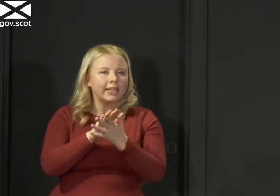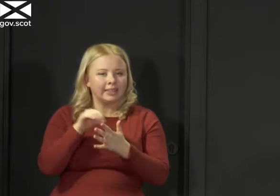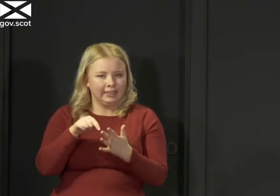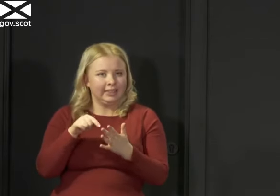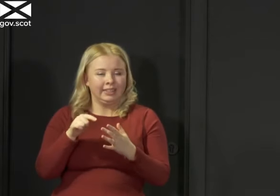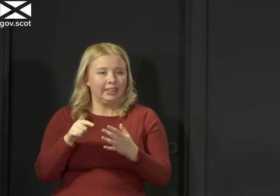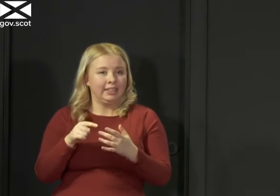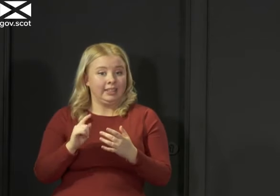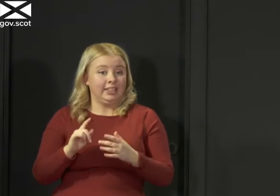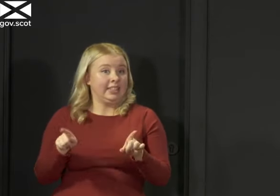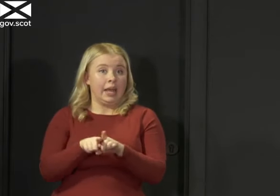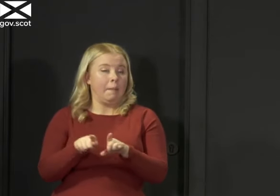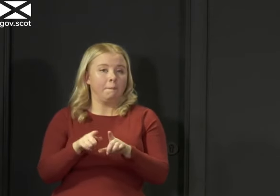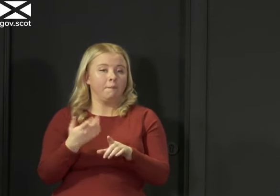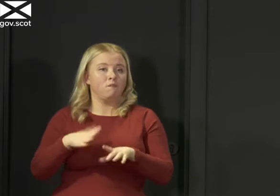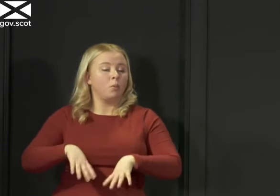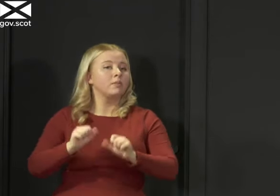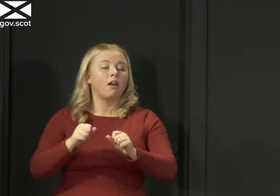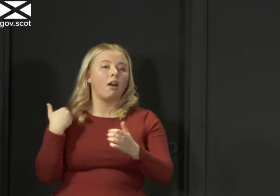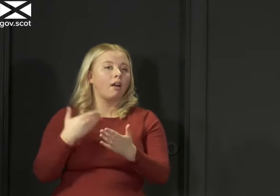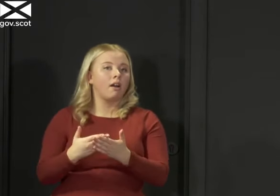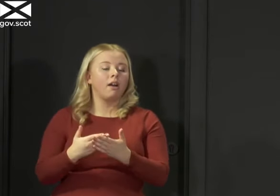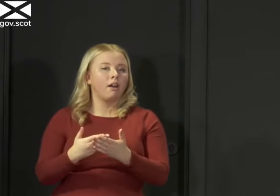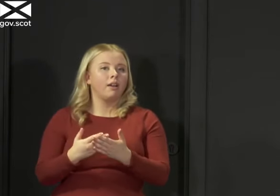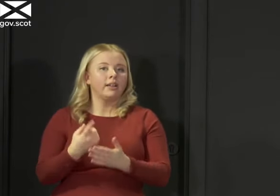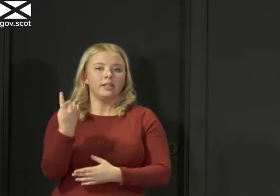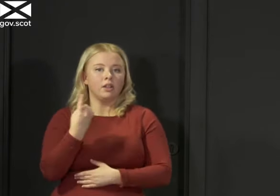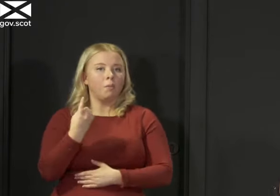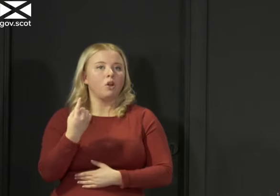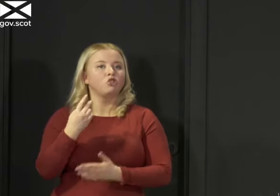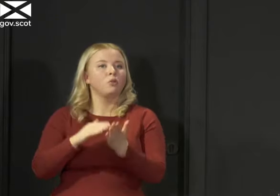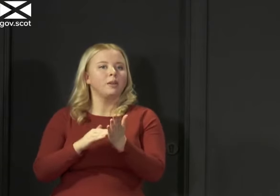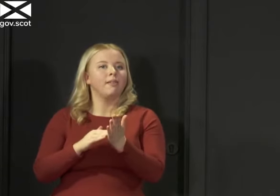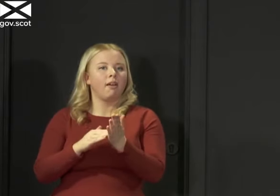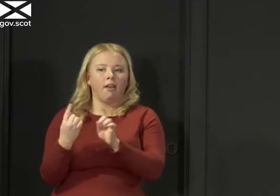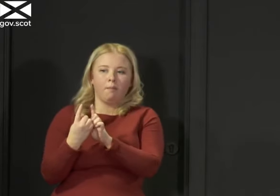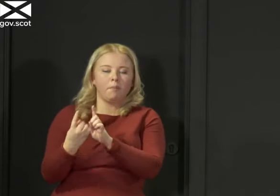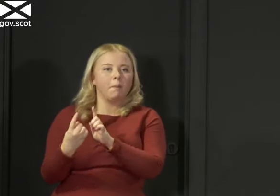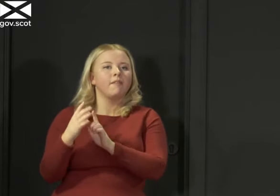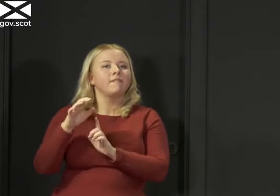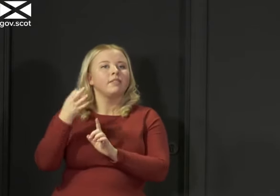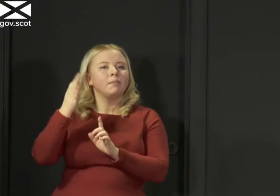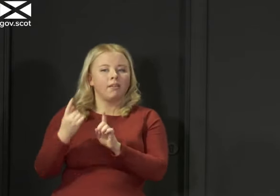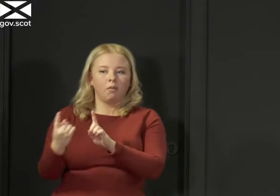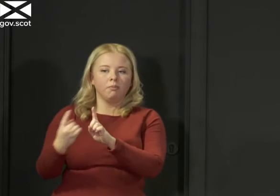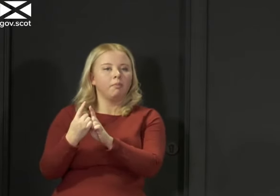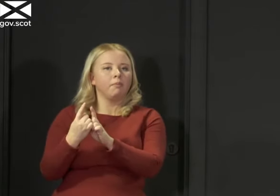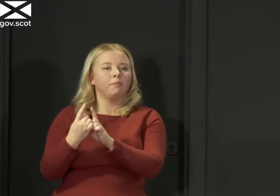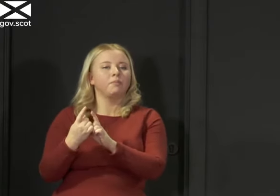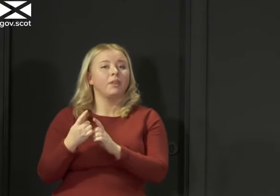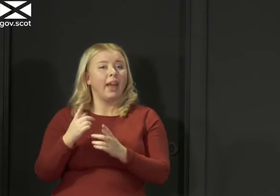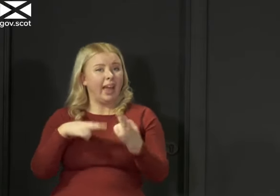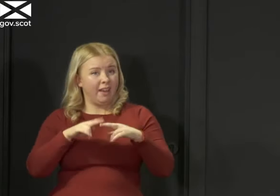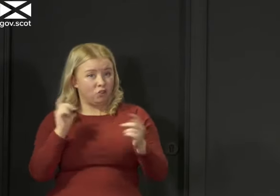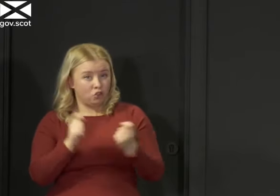applied at the start of this is the advice as it is just now. You know, whether that will change in future, I cannot say for certain. But if it